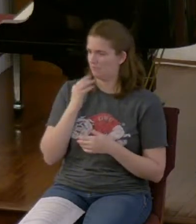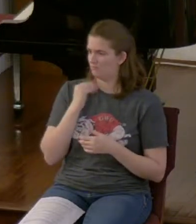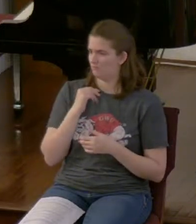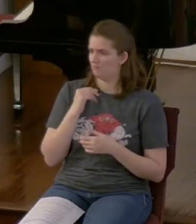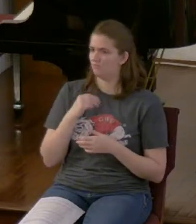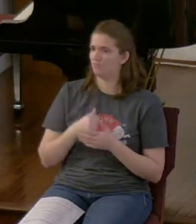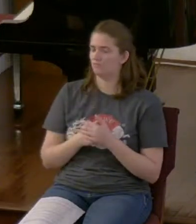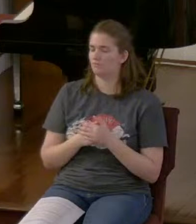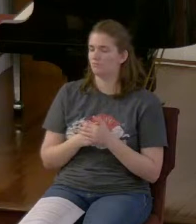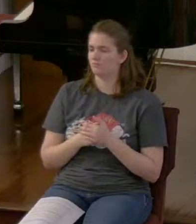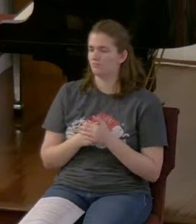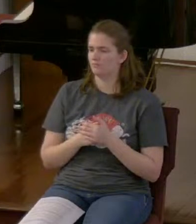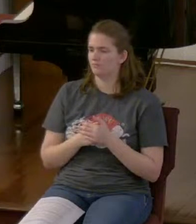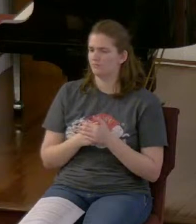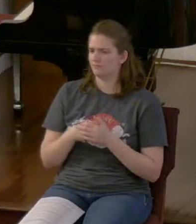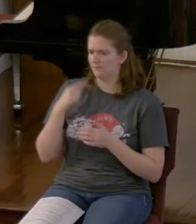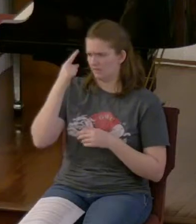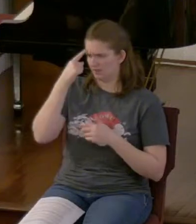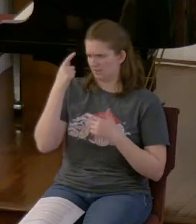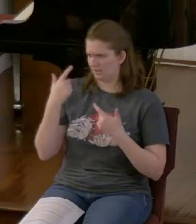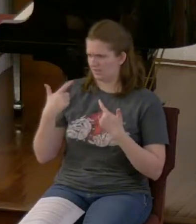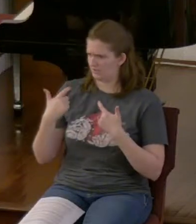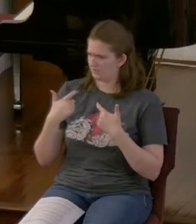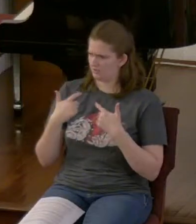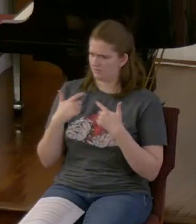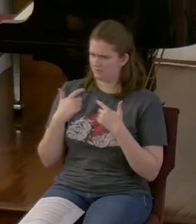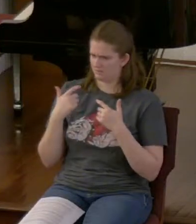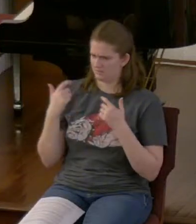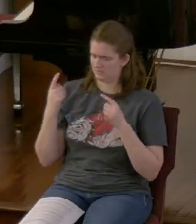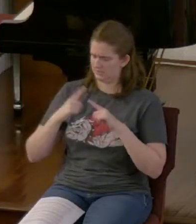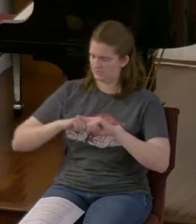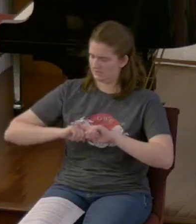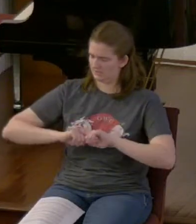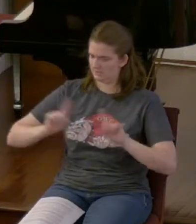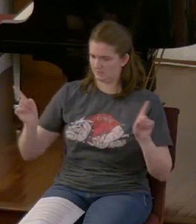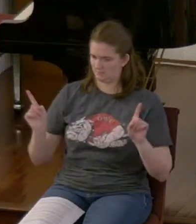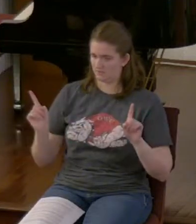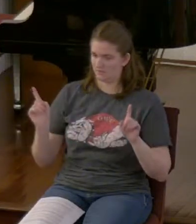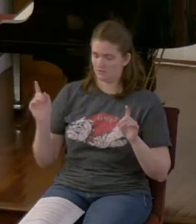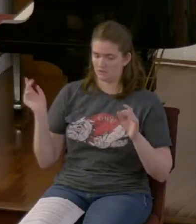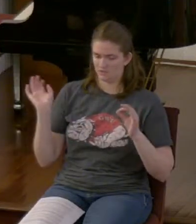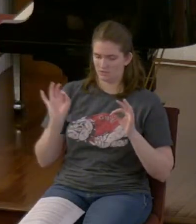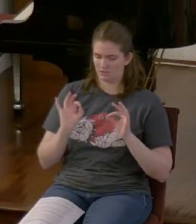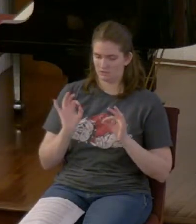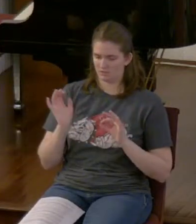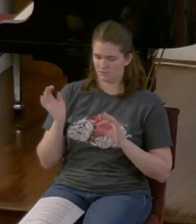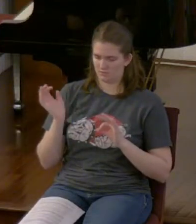we think there's a big difference between the interpretation of the different